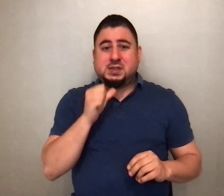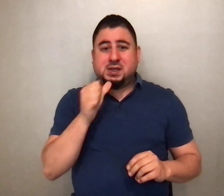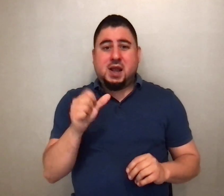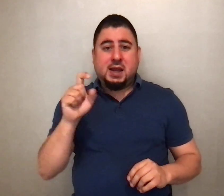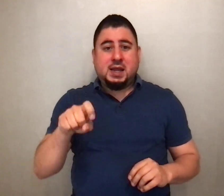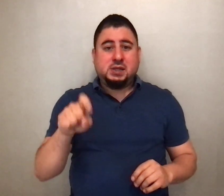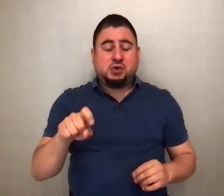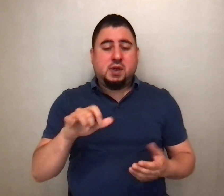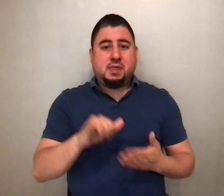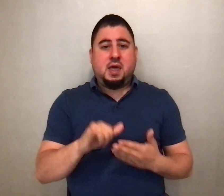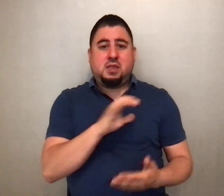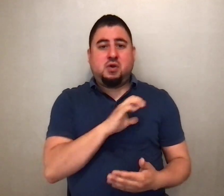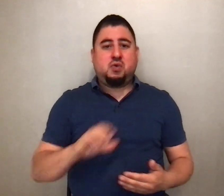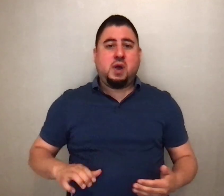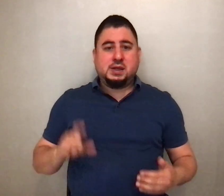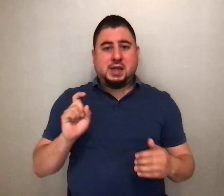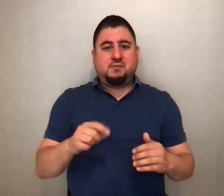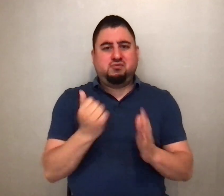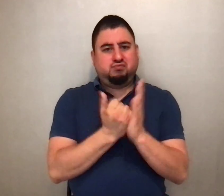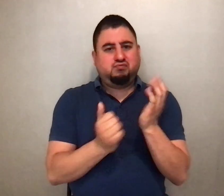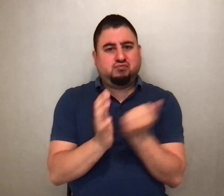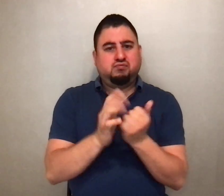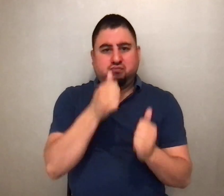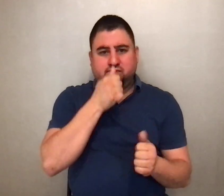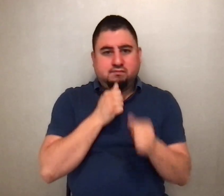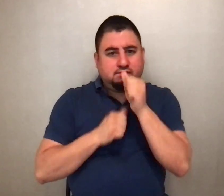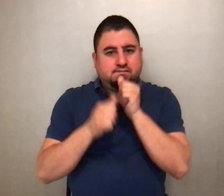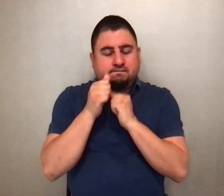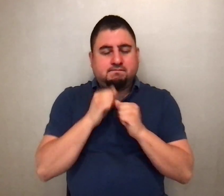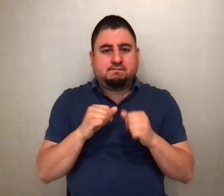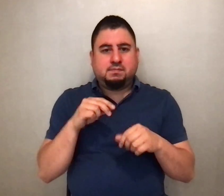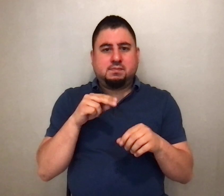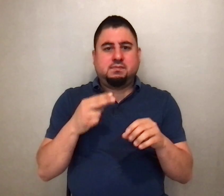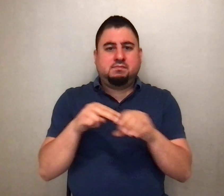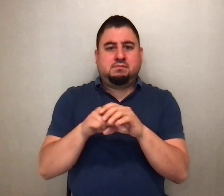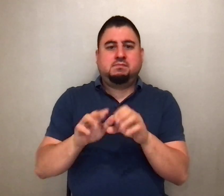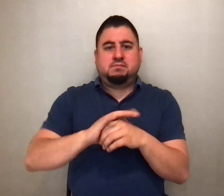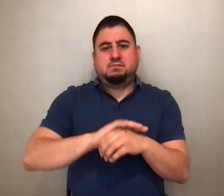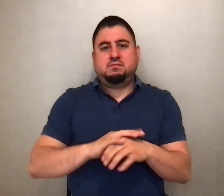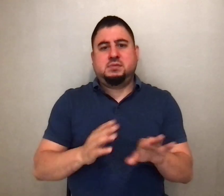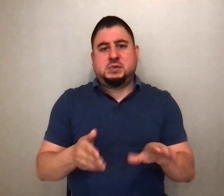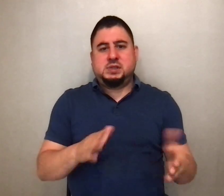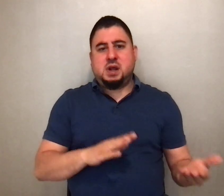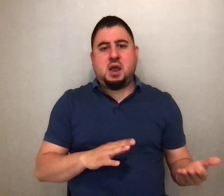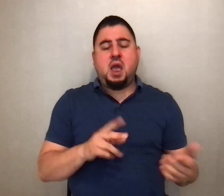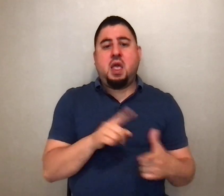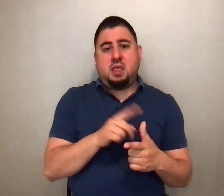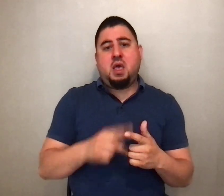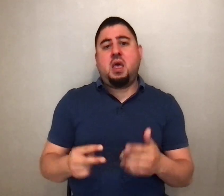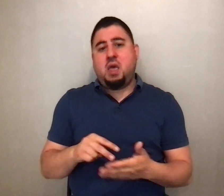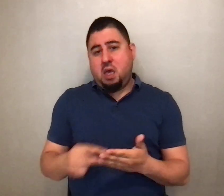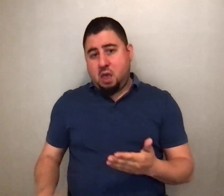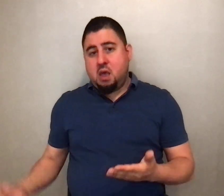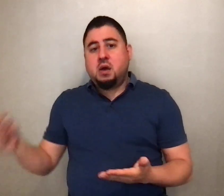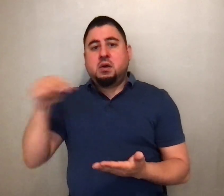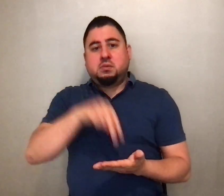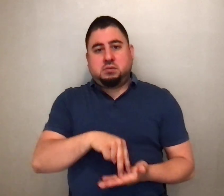that the Christ should suffer these things and enter into his glory? Then, beginning with Moses and all the prophets,